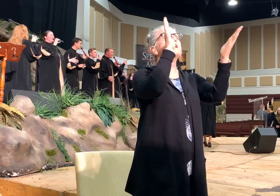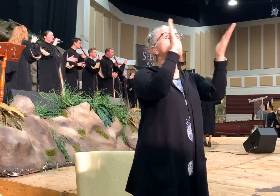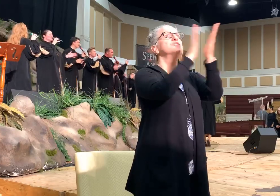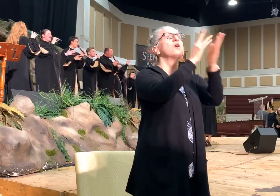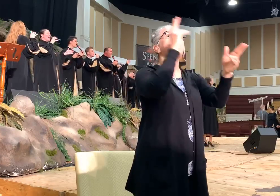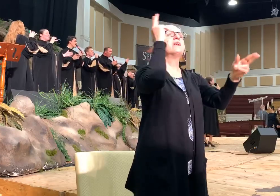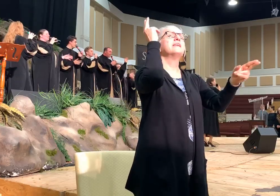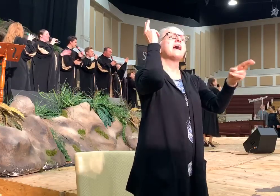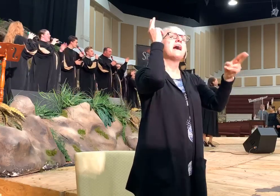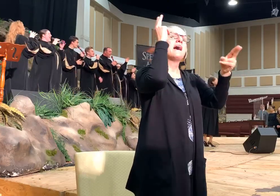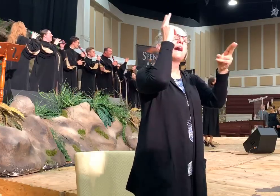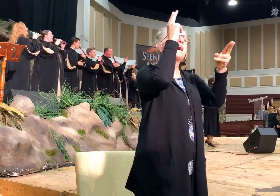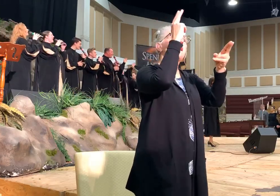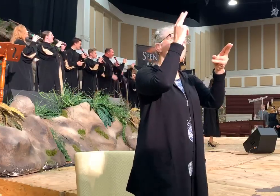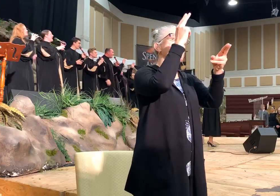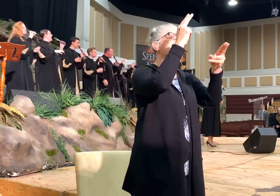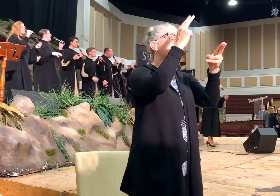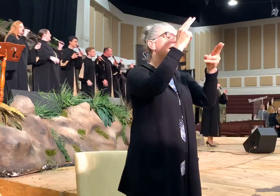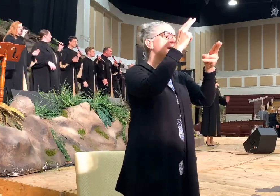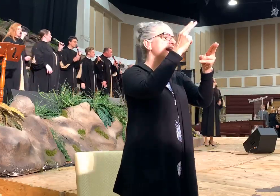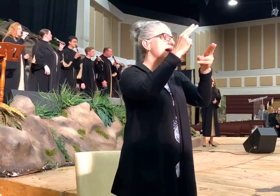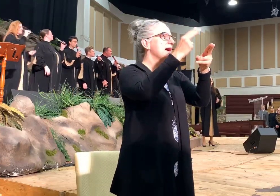We praise Your name!